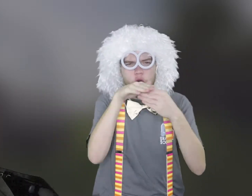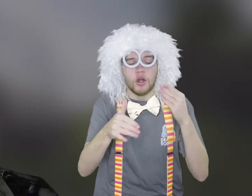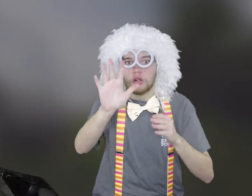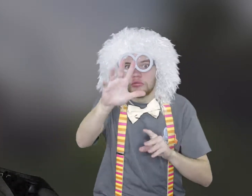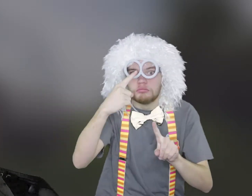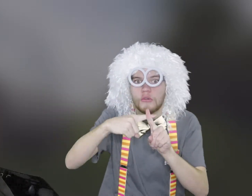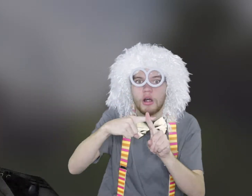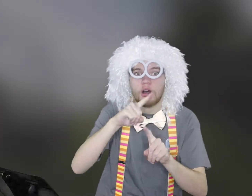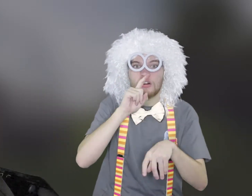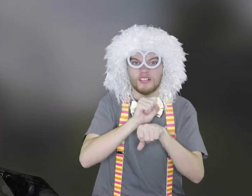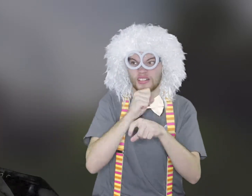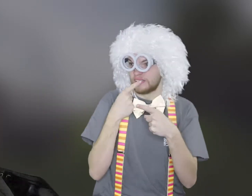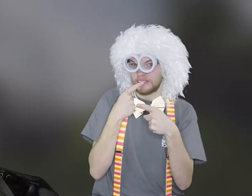Gosh, it's worth it.